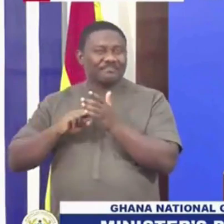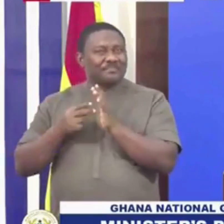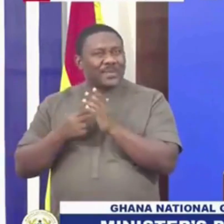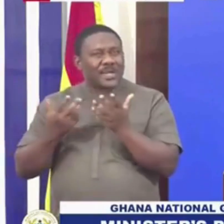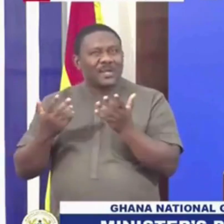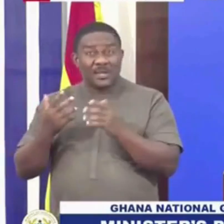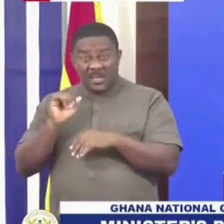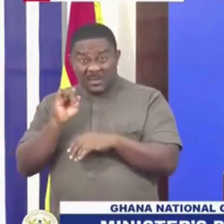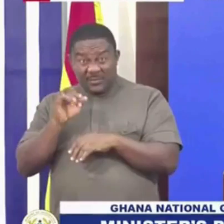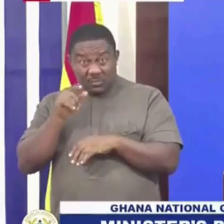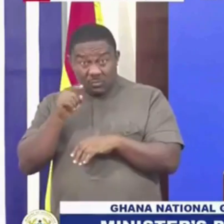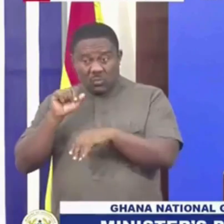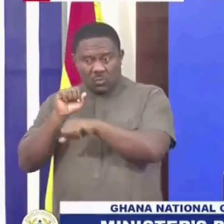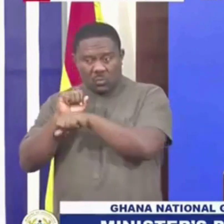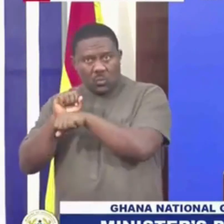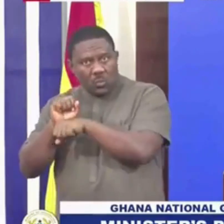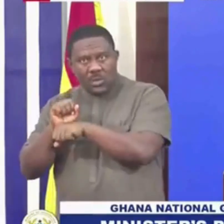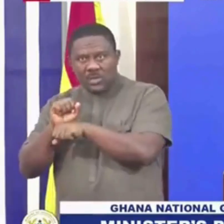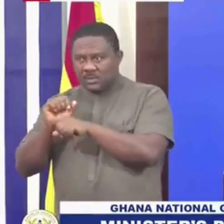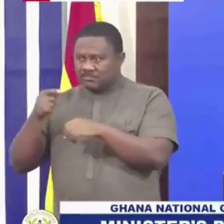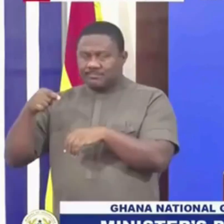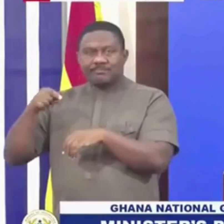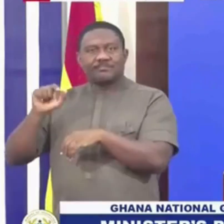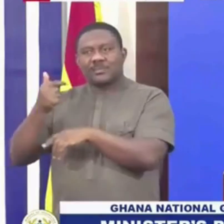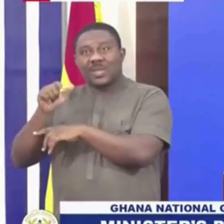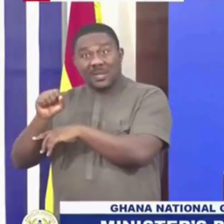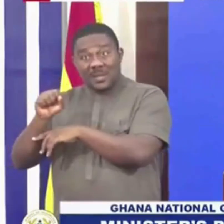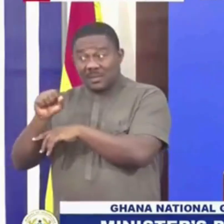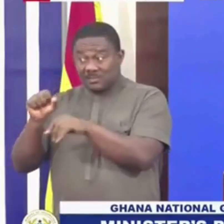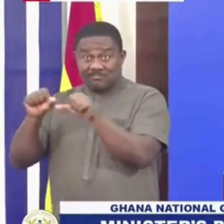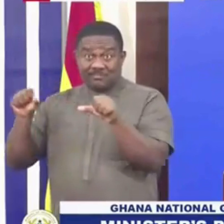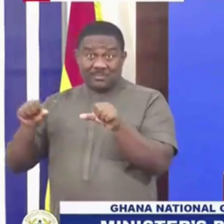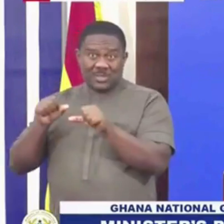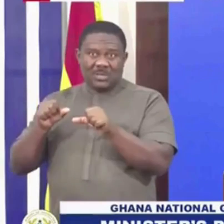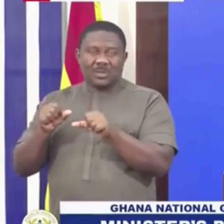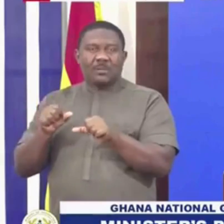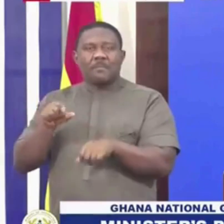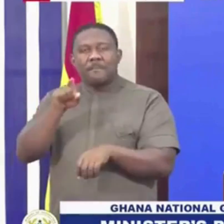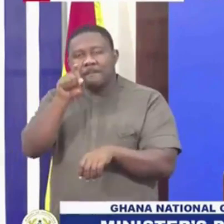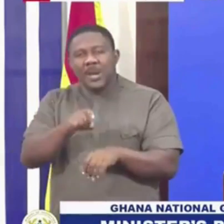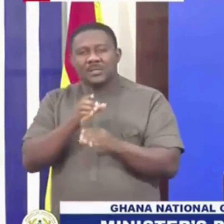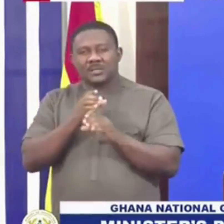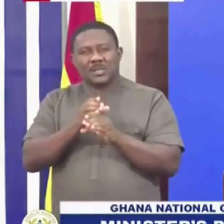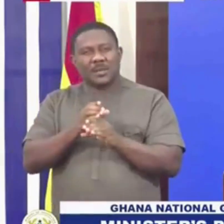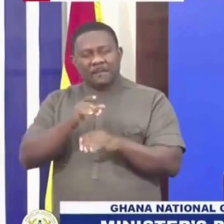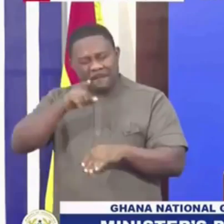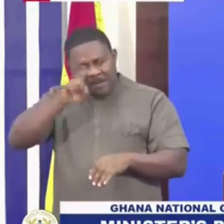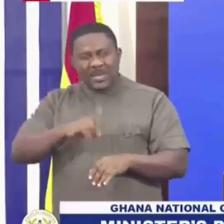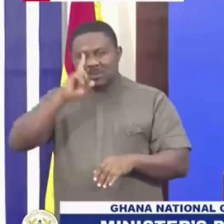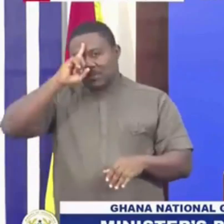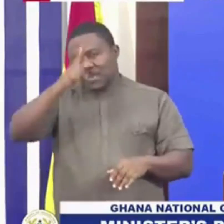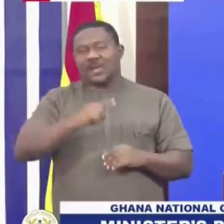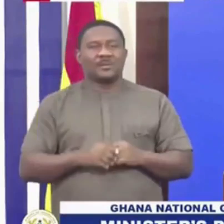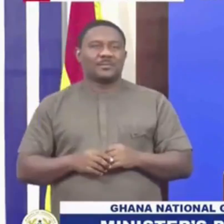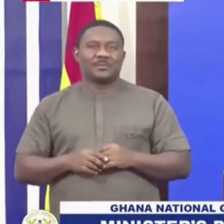this, you know, to the Ghana Gas employees who are listening here and also at the site, that's kudos to